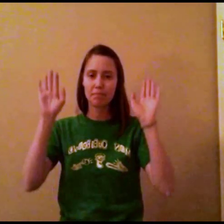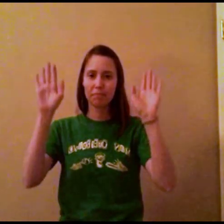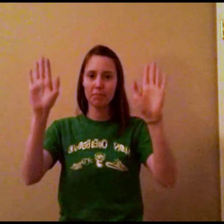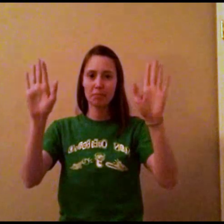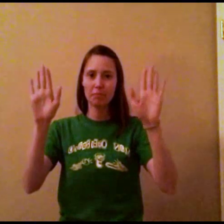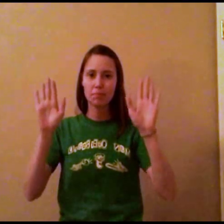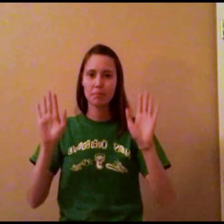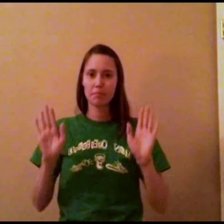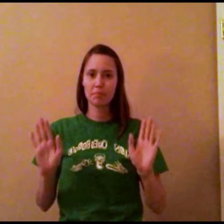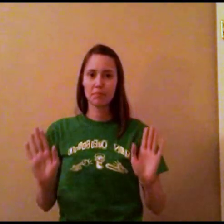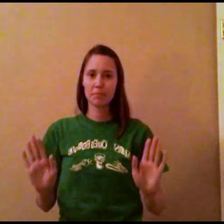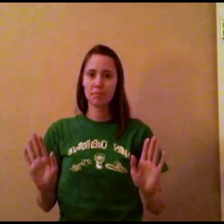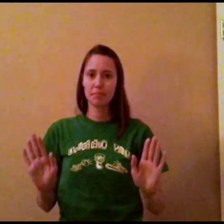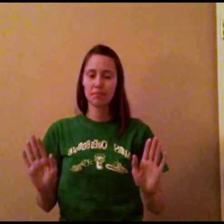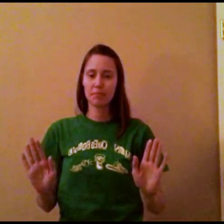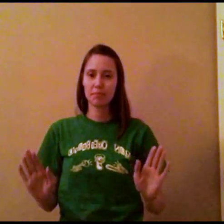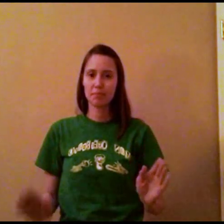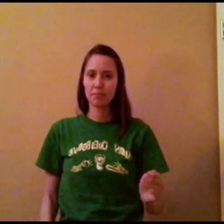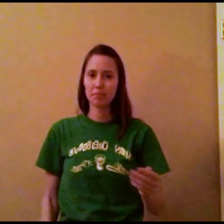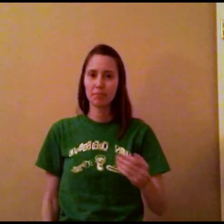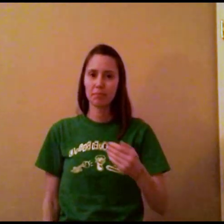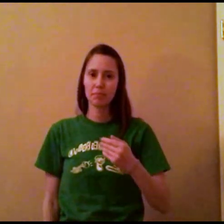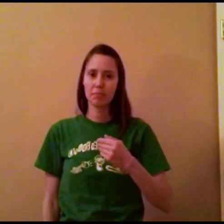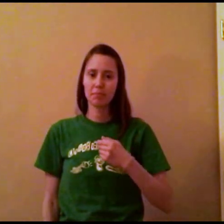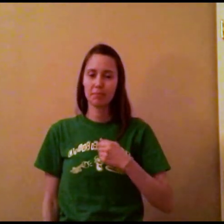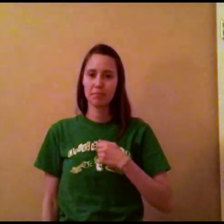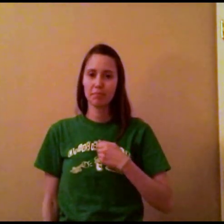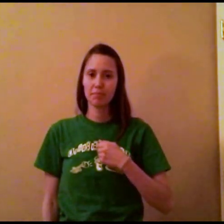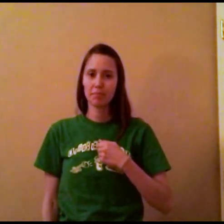wonderful to me.